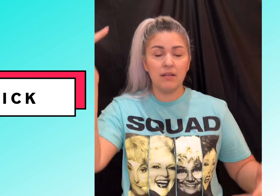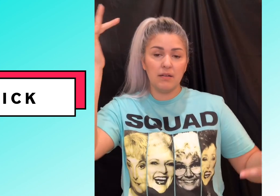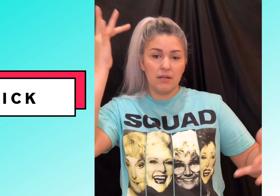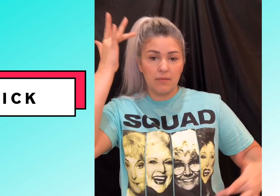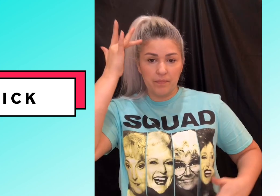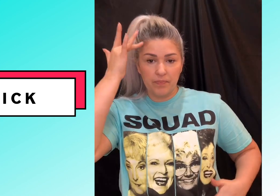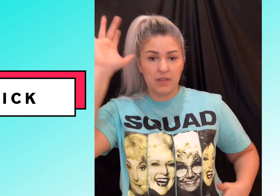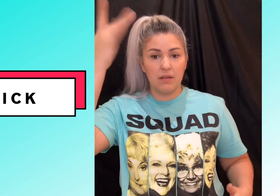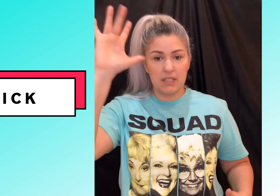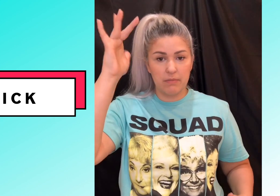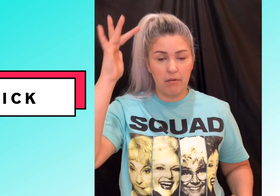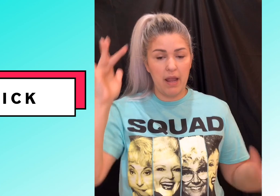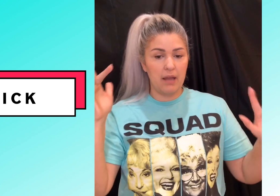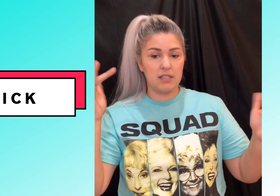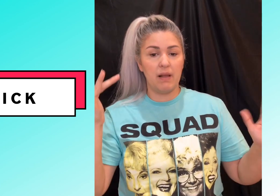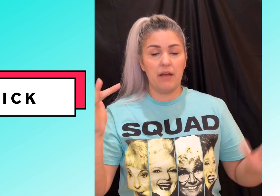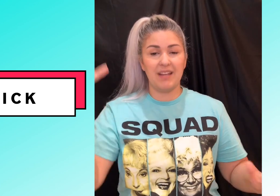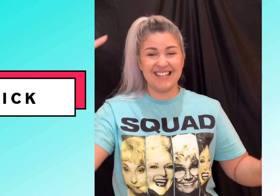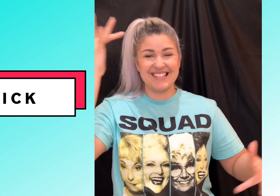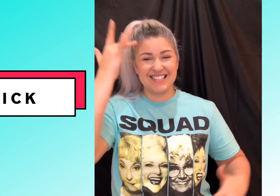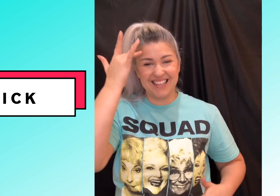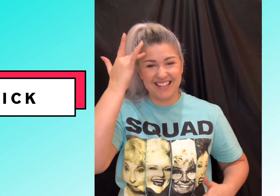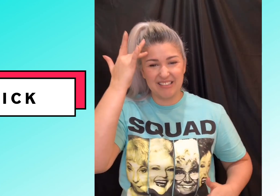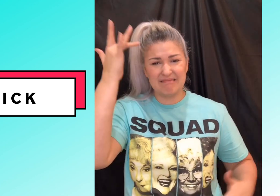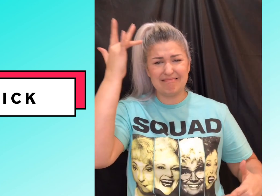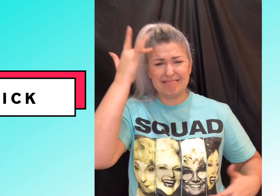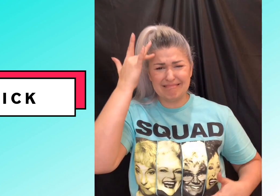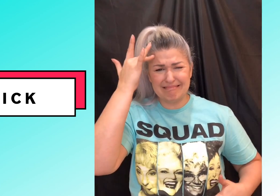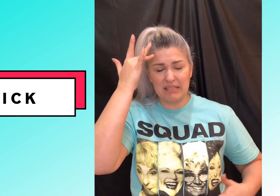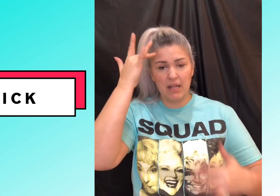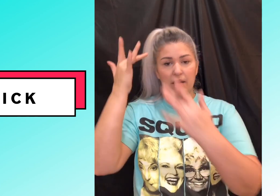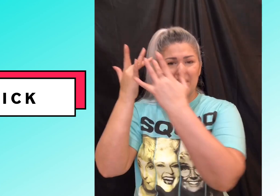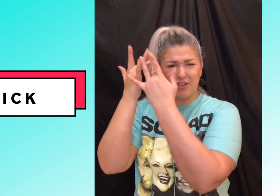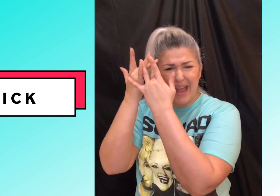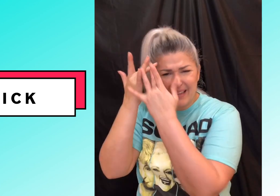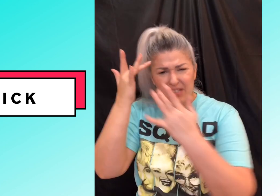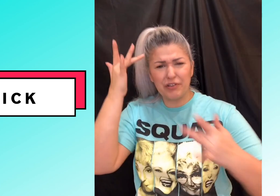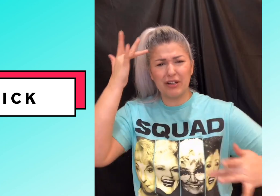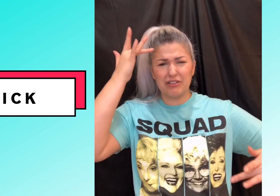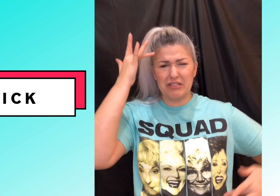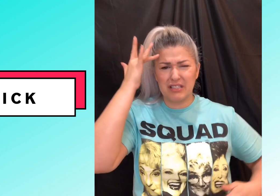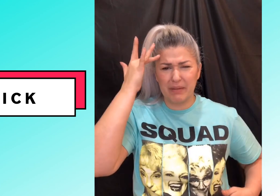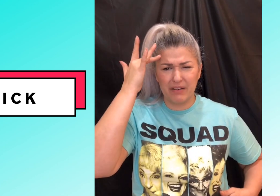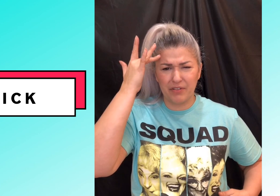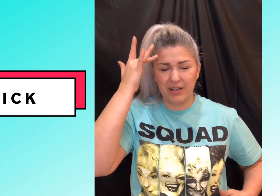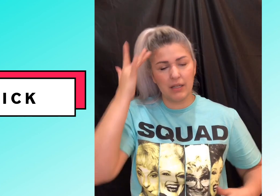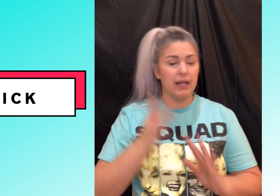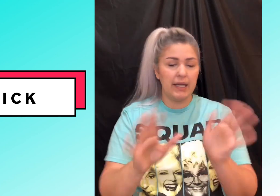this is my right hand this is my left hand sick oh it means your head doesn't feel good your stomach doesn't feel good now